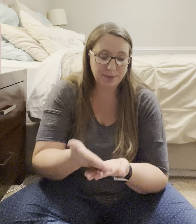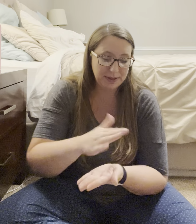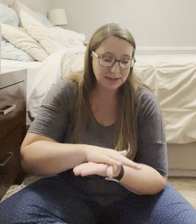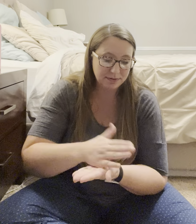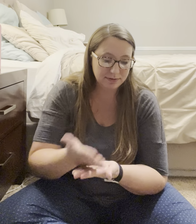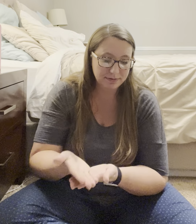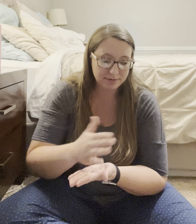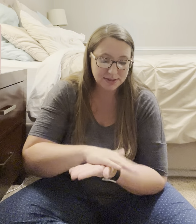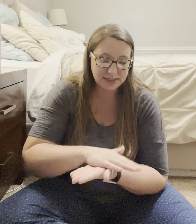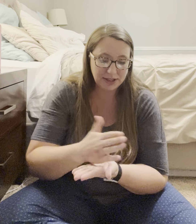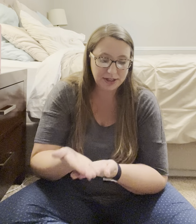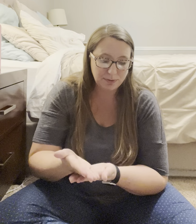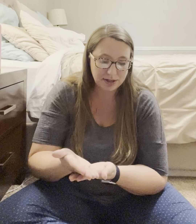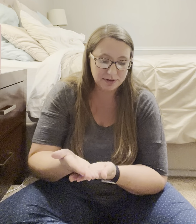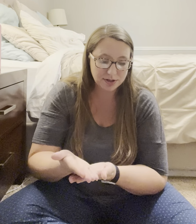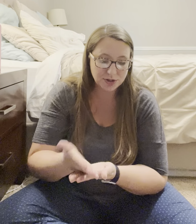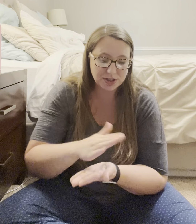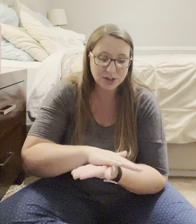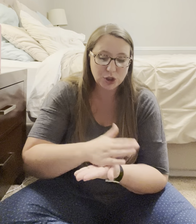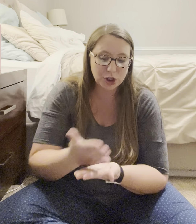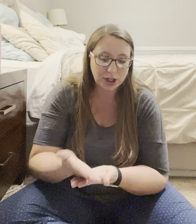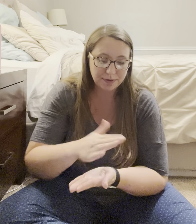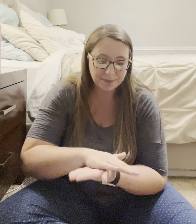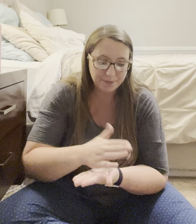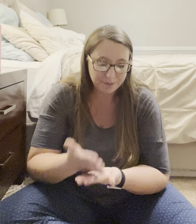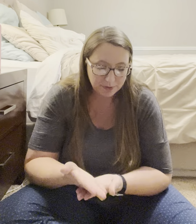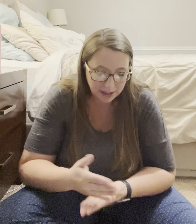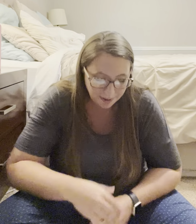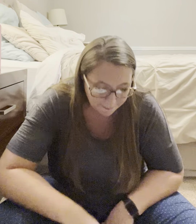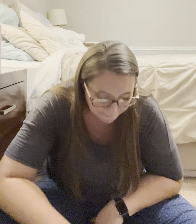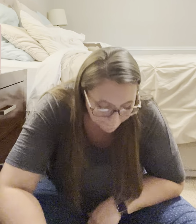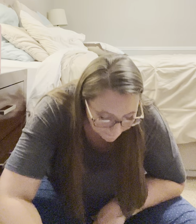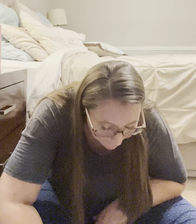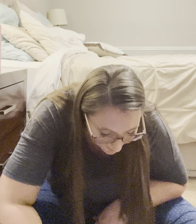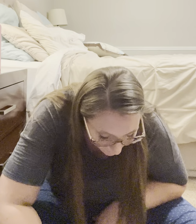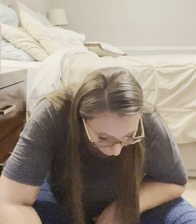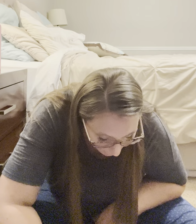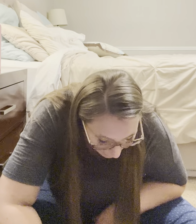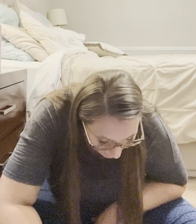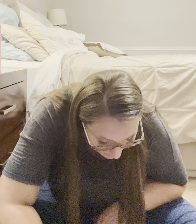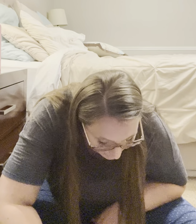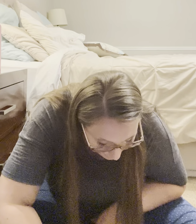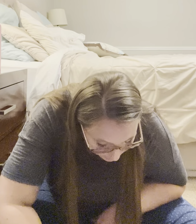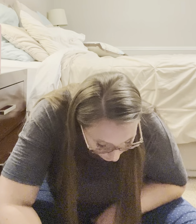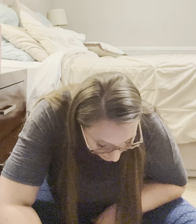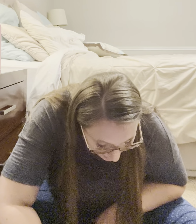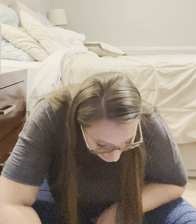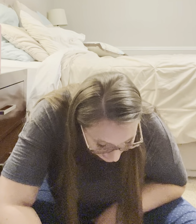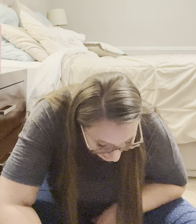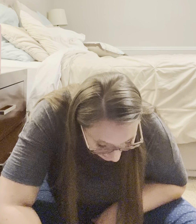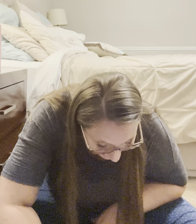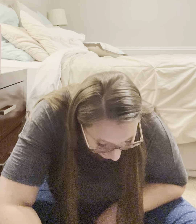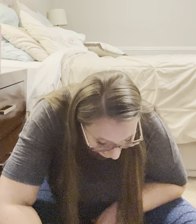flipping skillet, whatever. So, this is cook. Okay. Next one is cleaning.